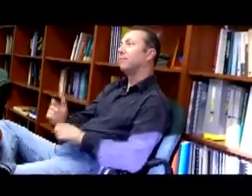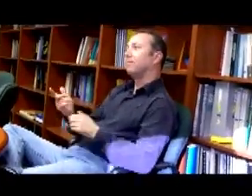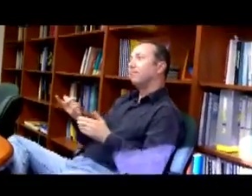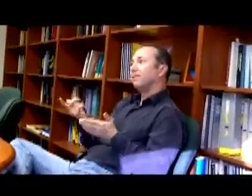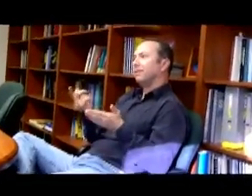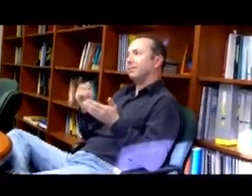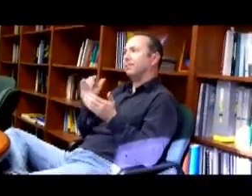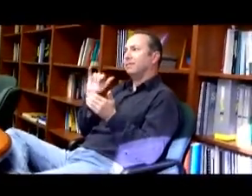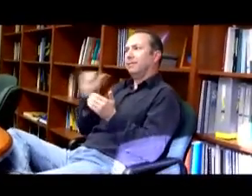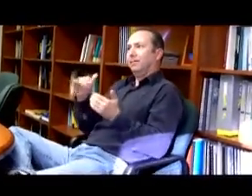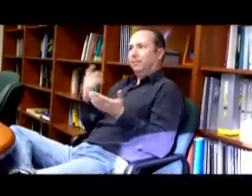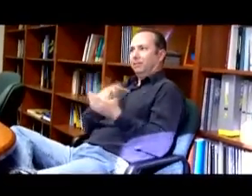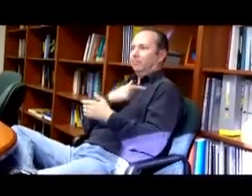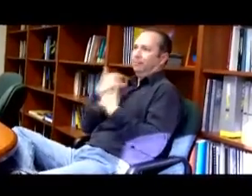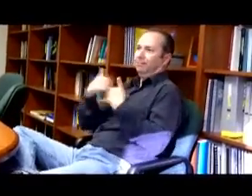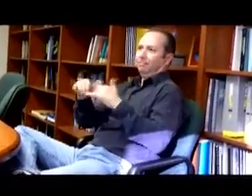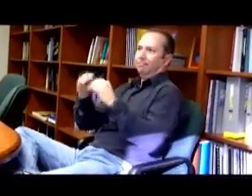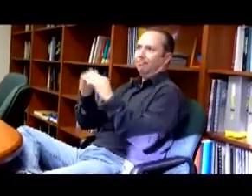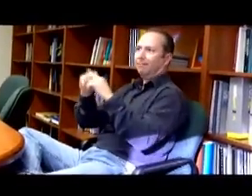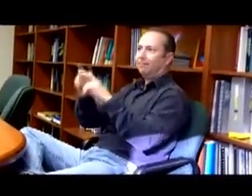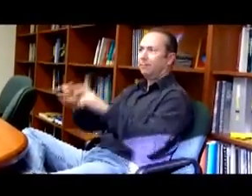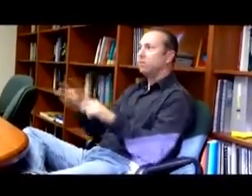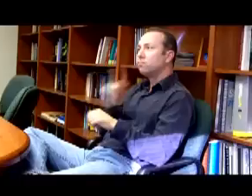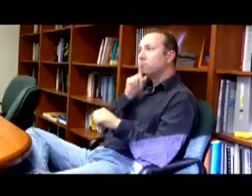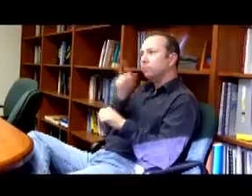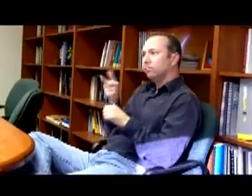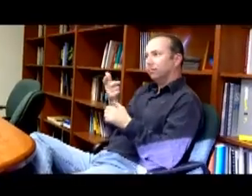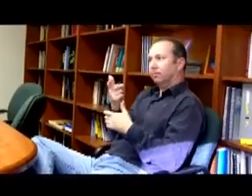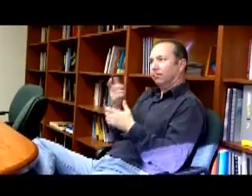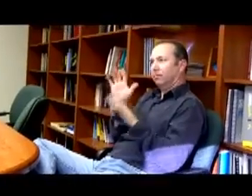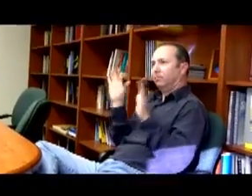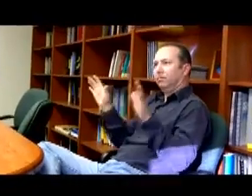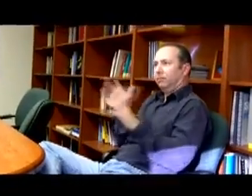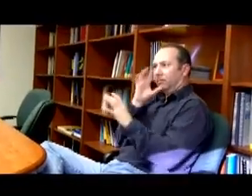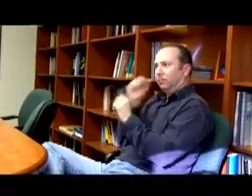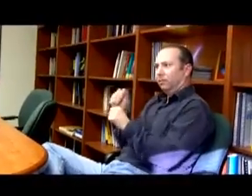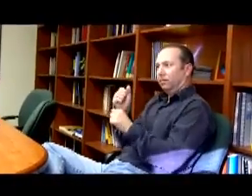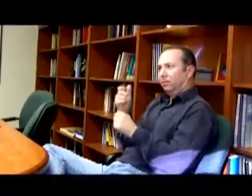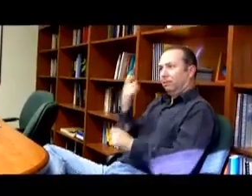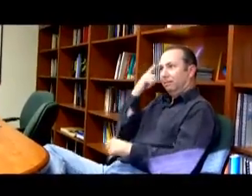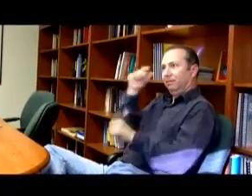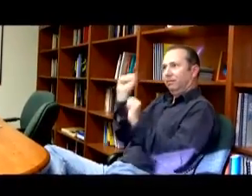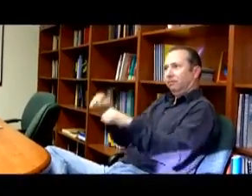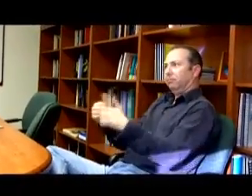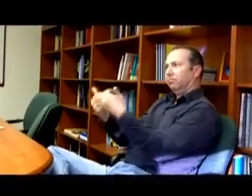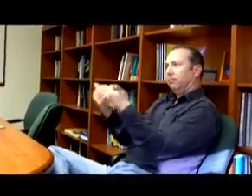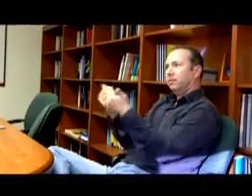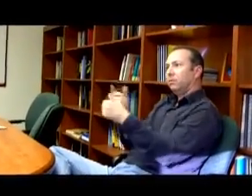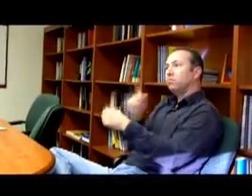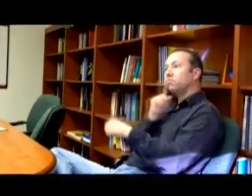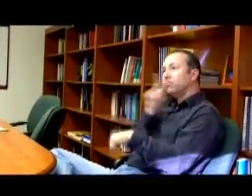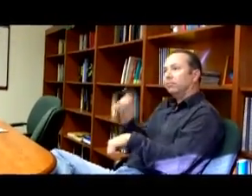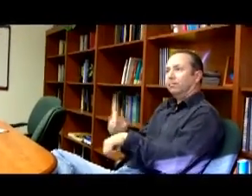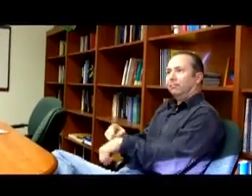Well, we're needing more investigation about that very question, but it's fascinating to think that people can distinguish between them.